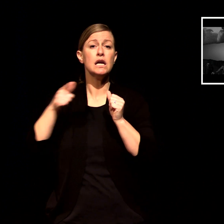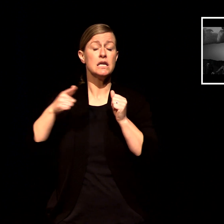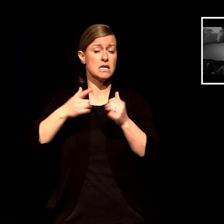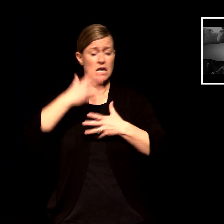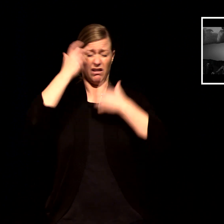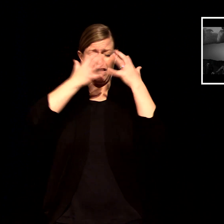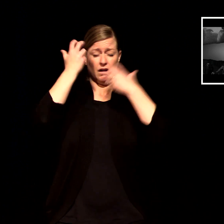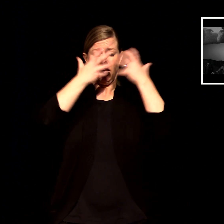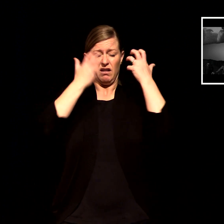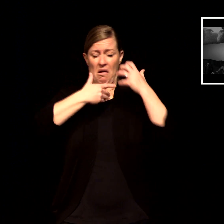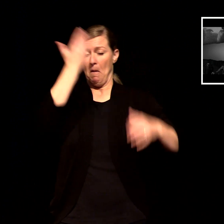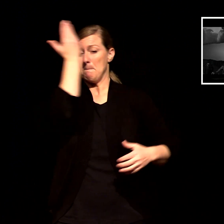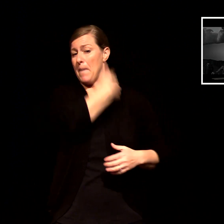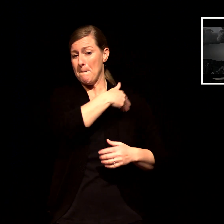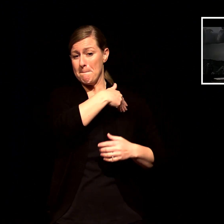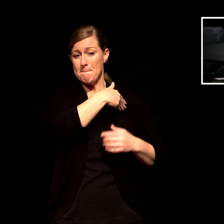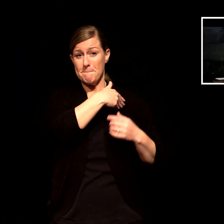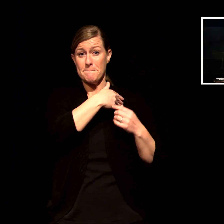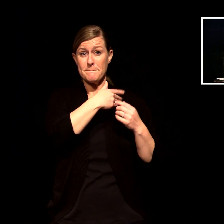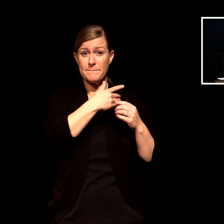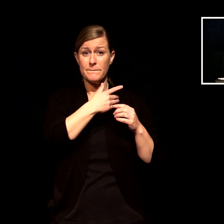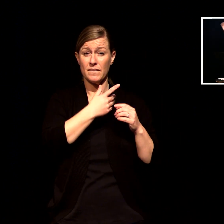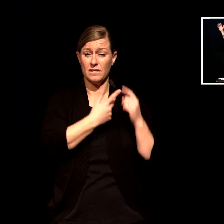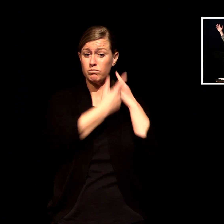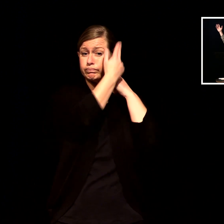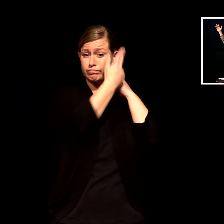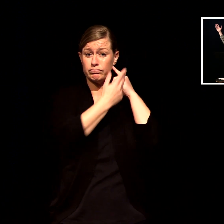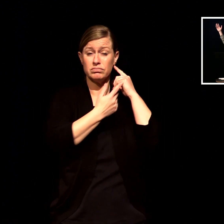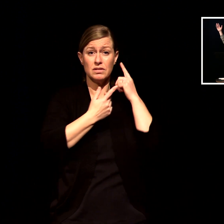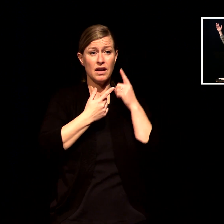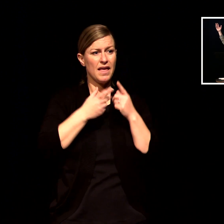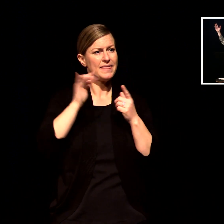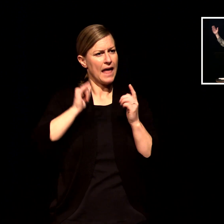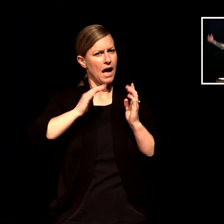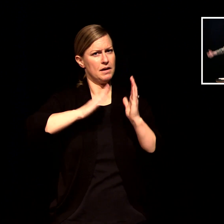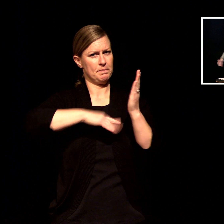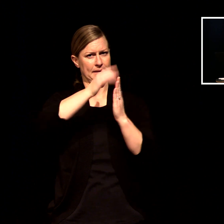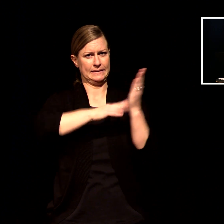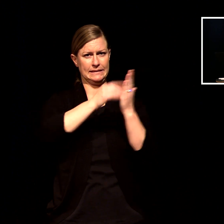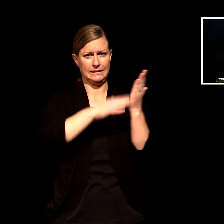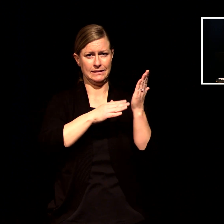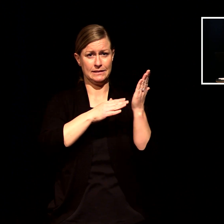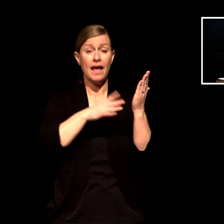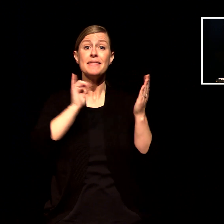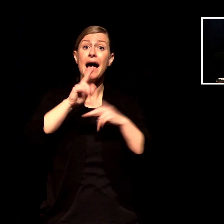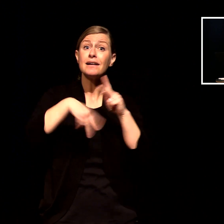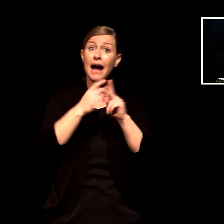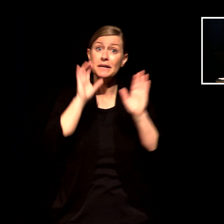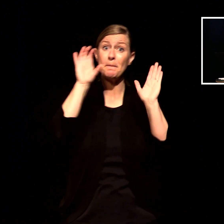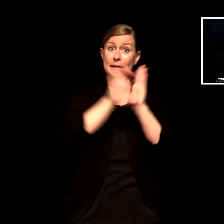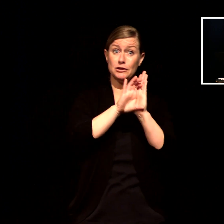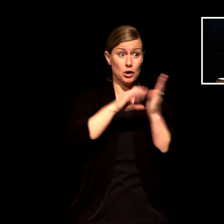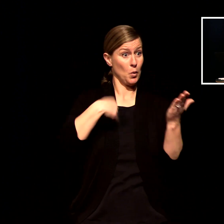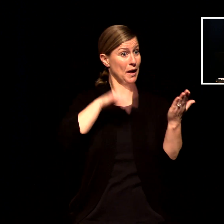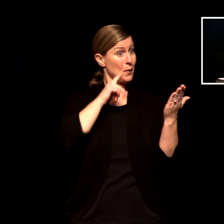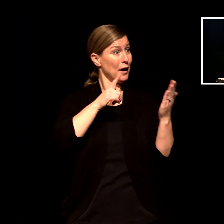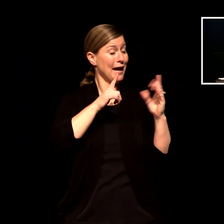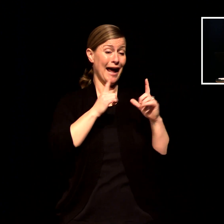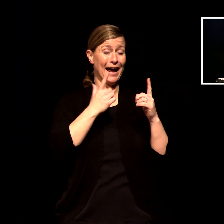we would never post this picture we would never talk about this moment but i love the fact that